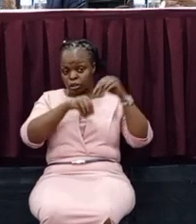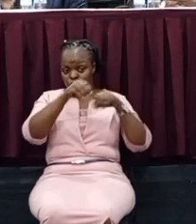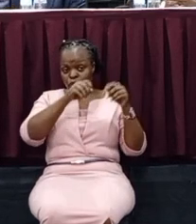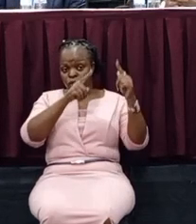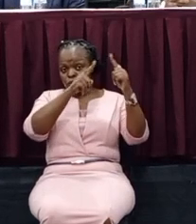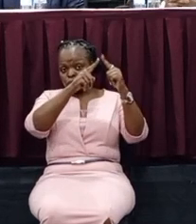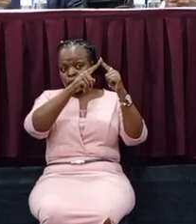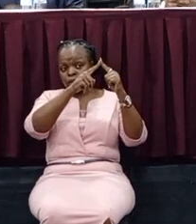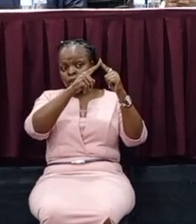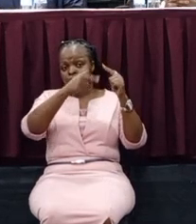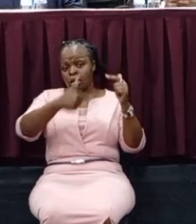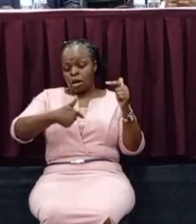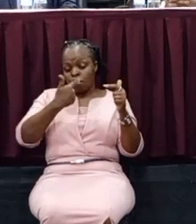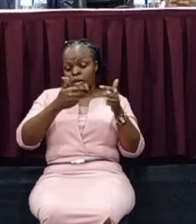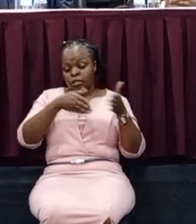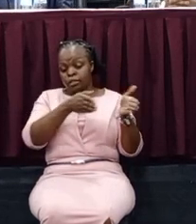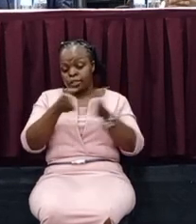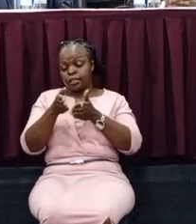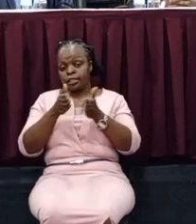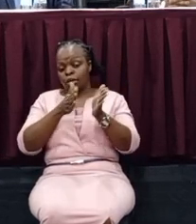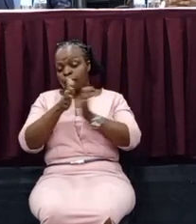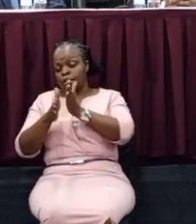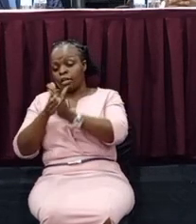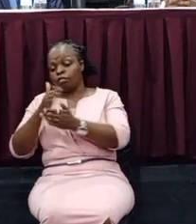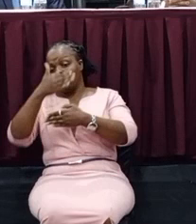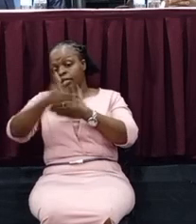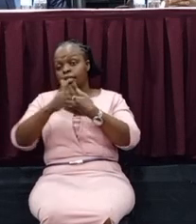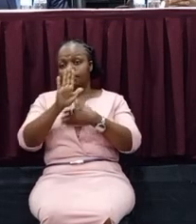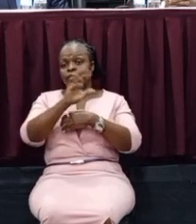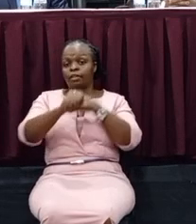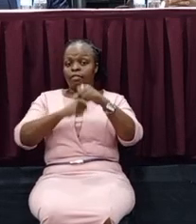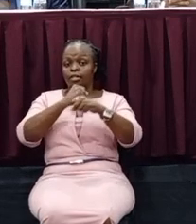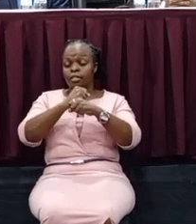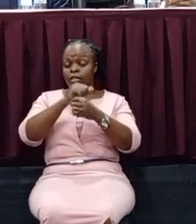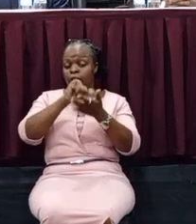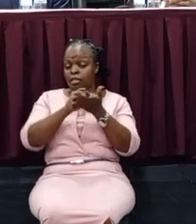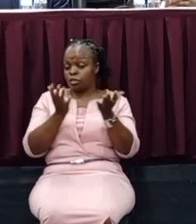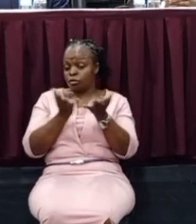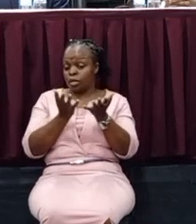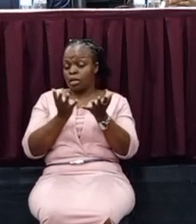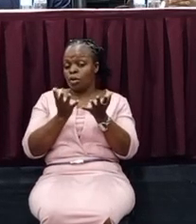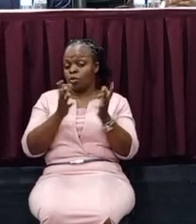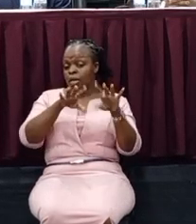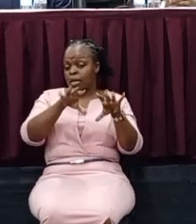strategic plan for the next five years. Because that is where we capture our goals and